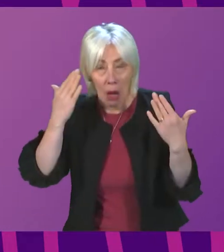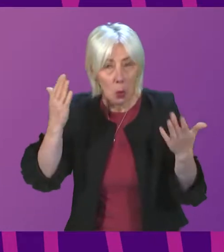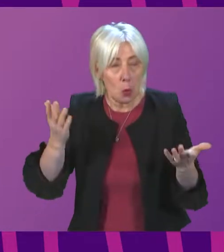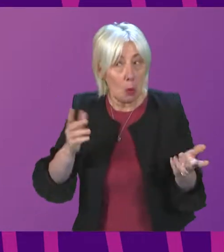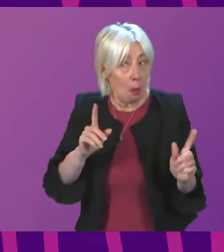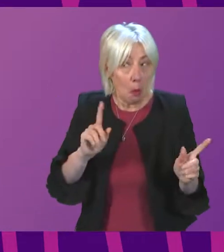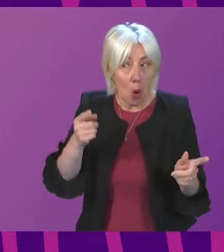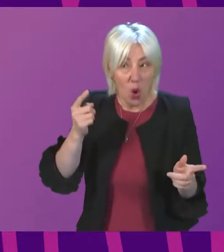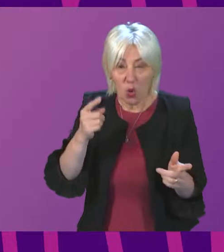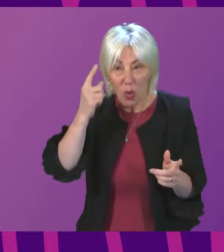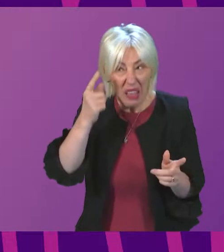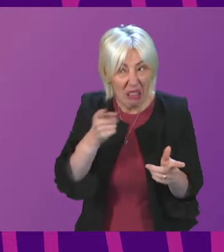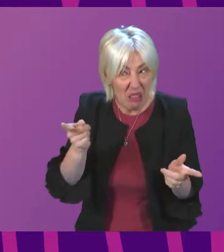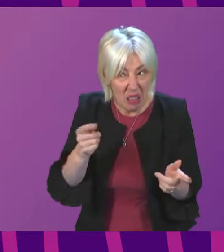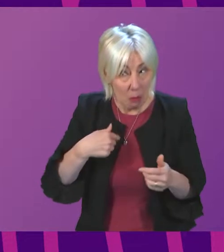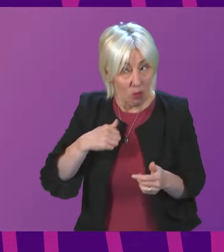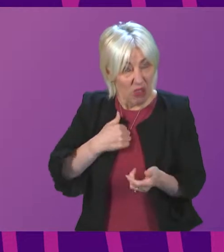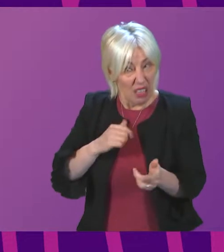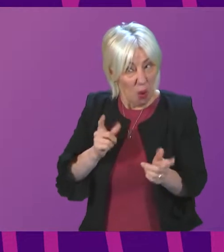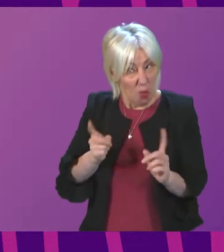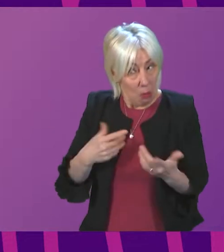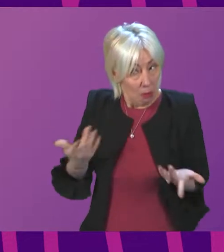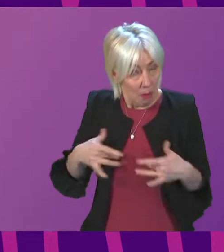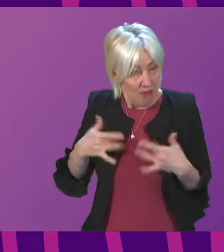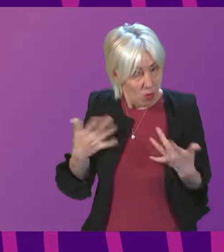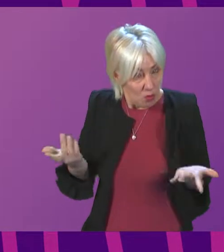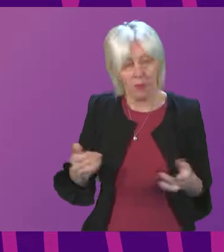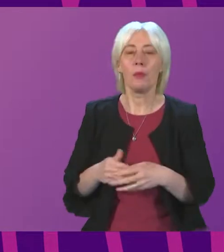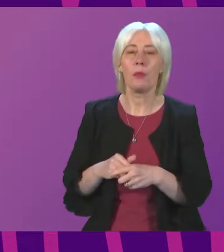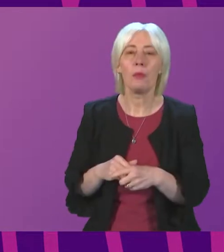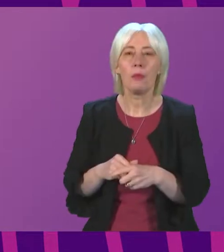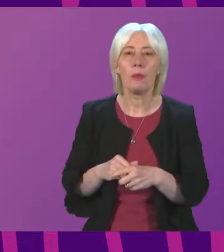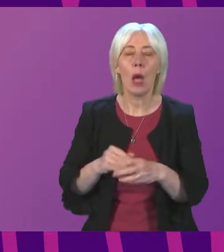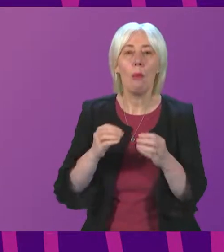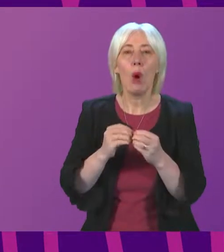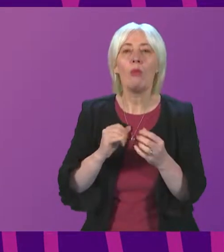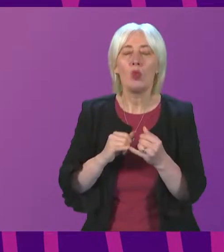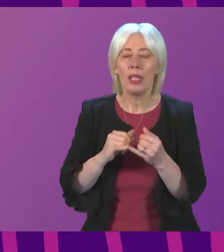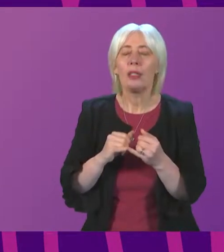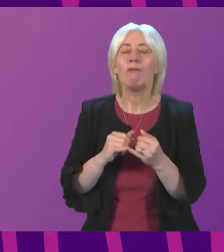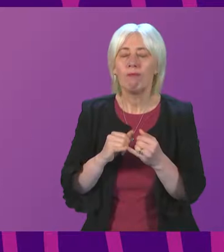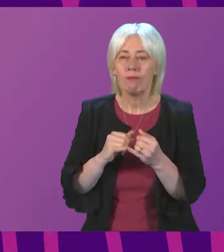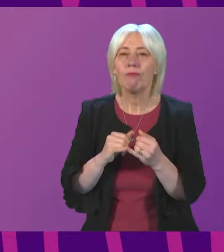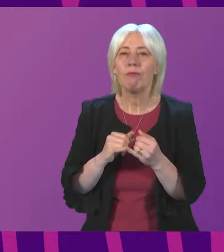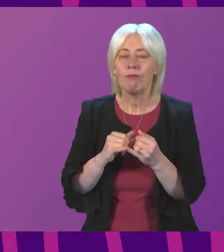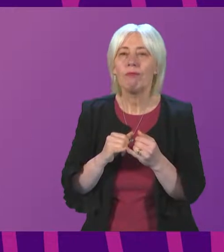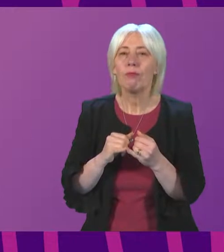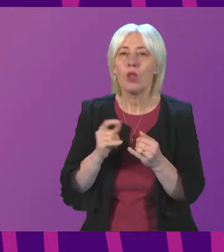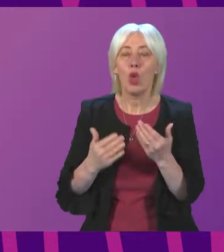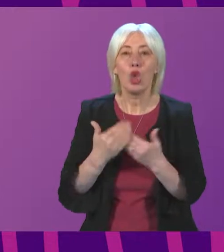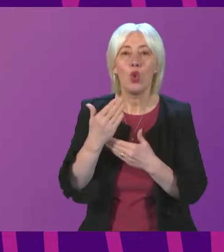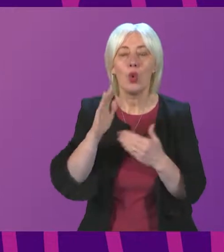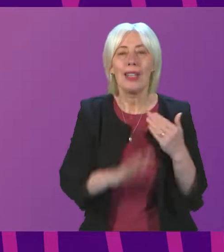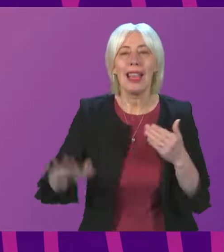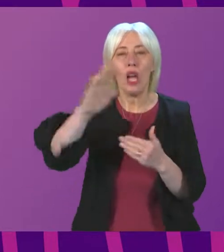others' reflections on that. Paul Sweeney. Further to that, I think with the new national